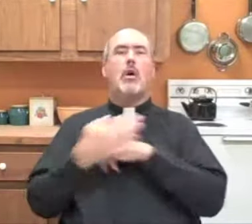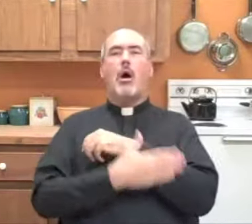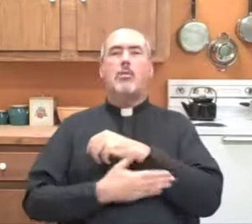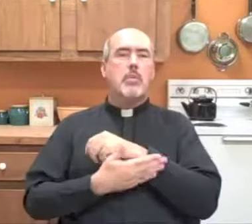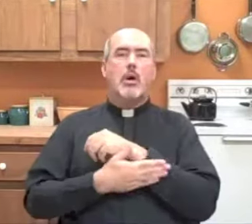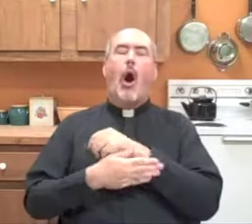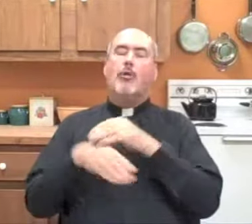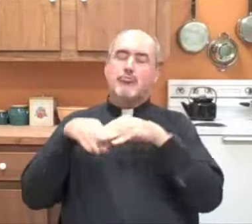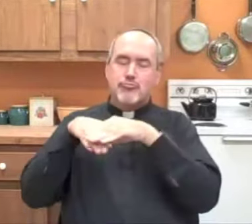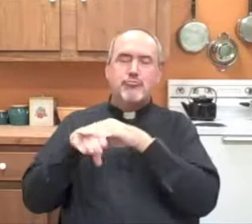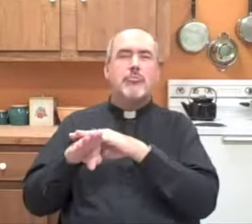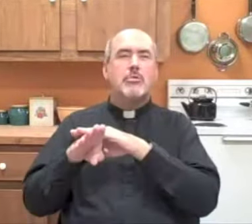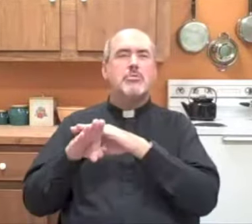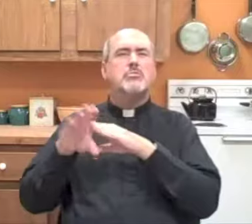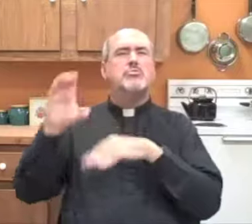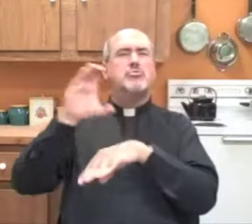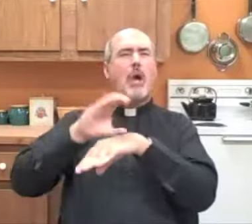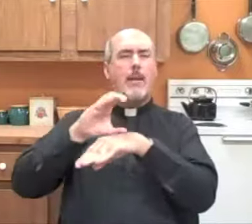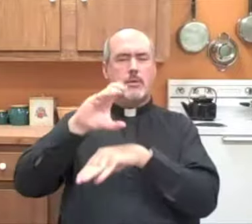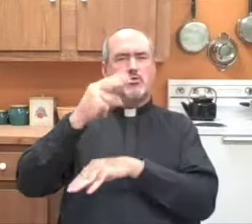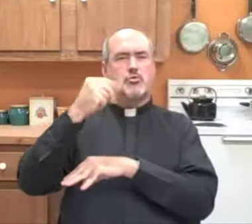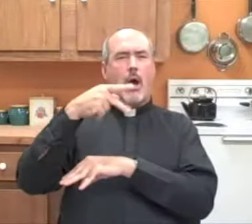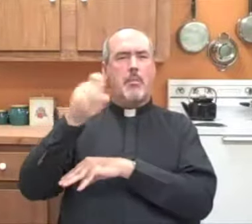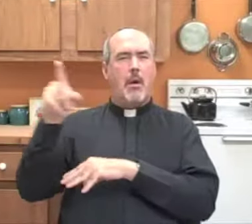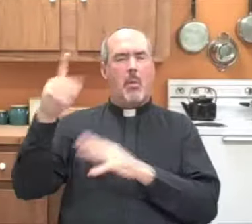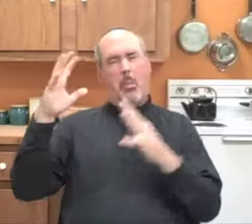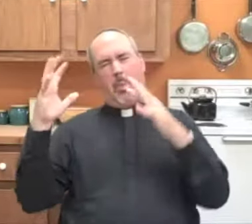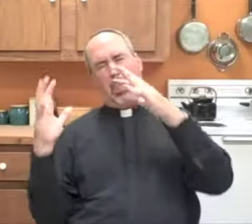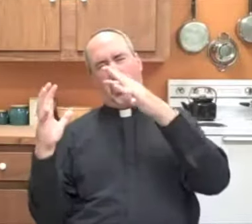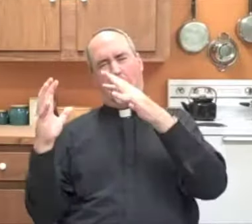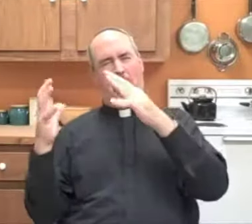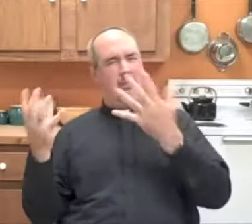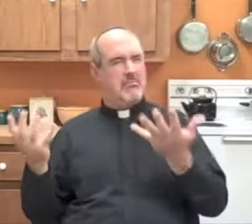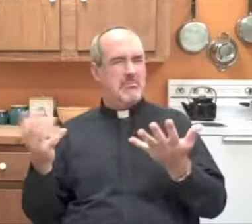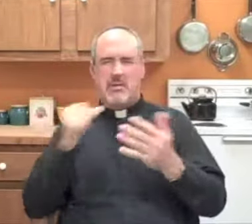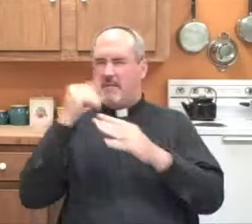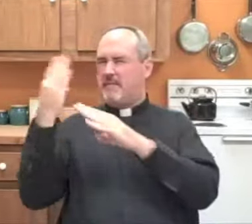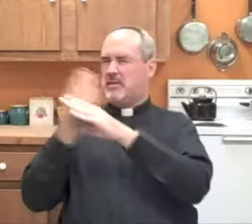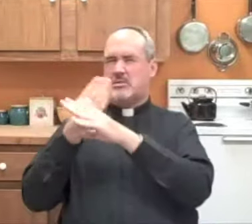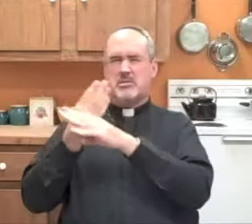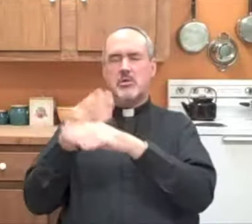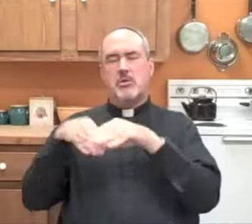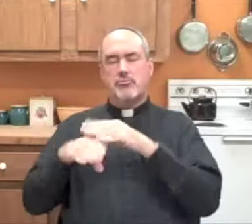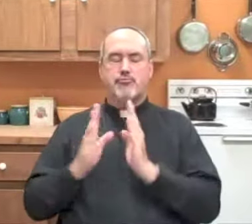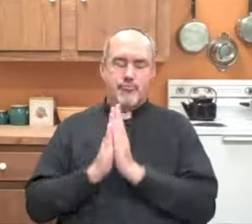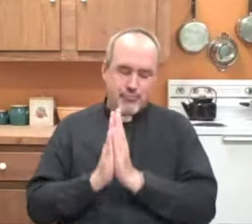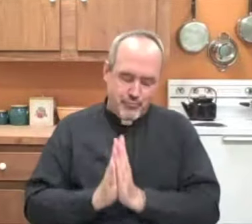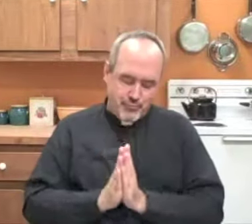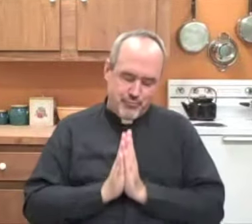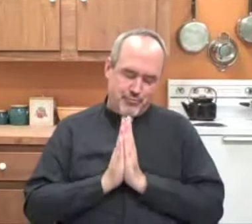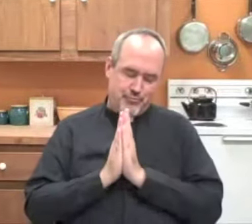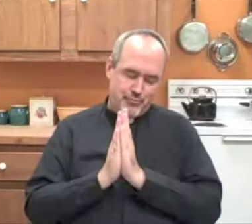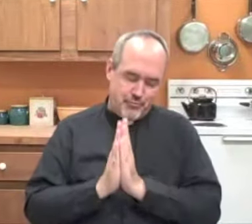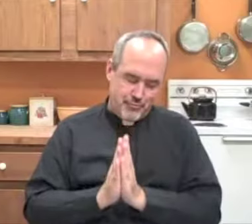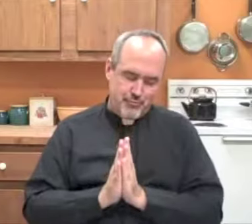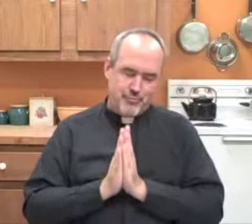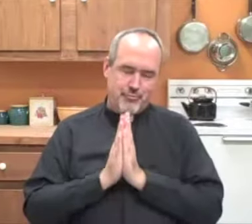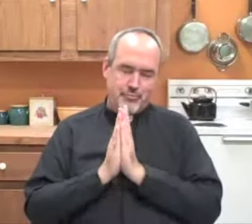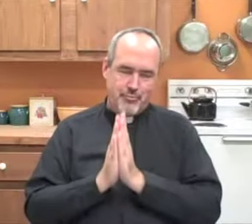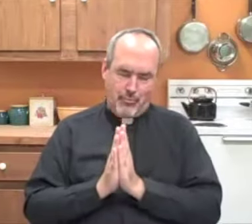that. One day he was walking in the countryside, and he walked into an old, dilapidated chapel, where he began to